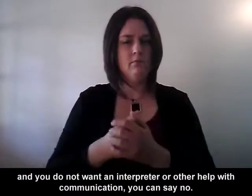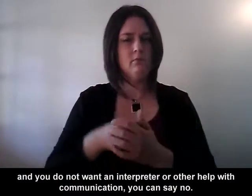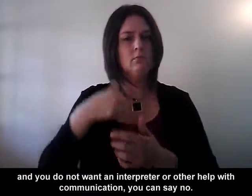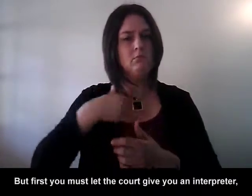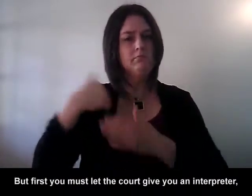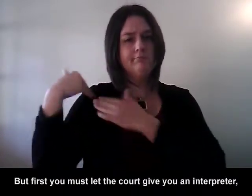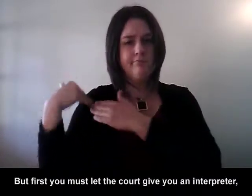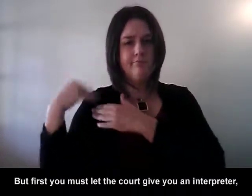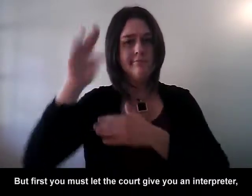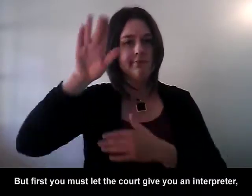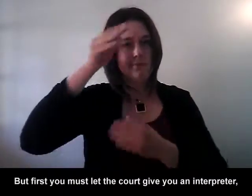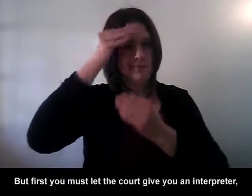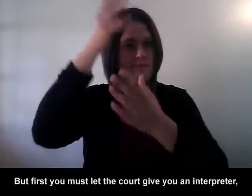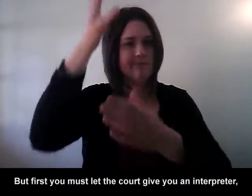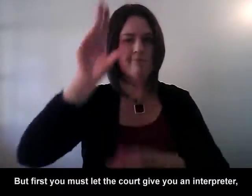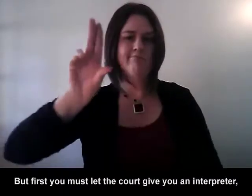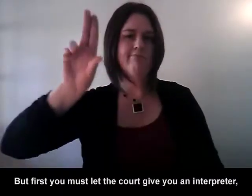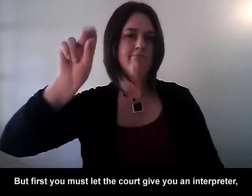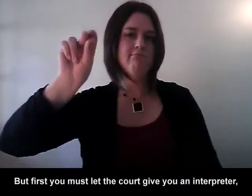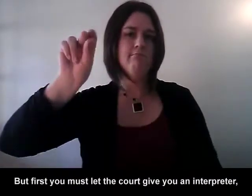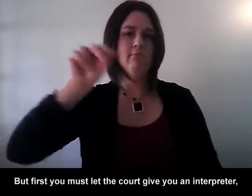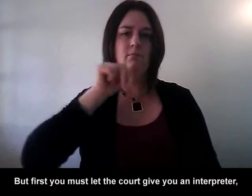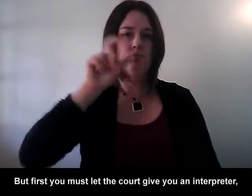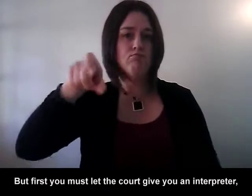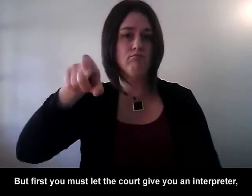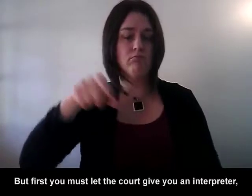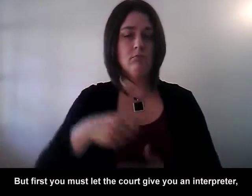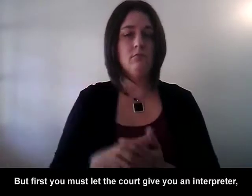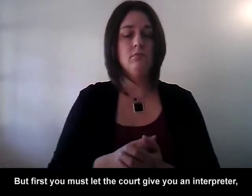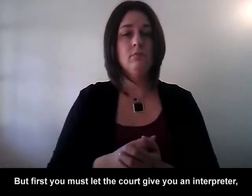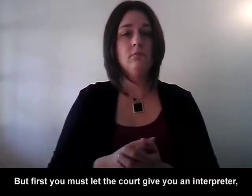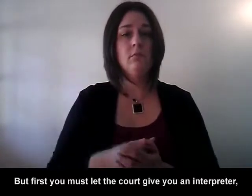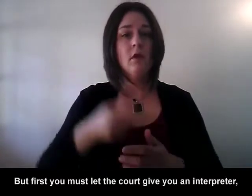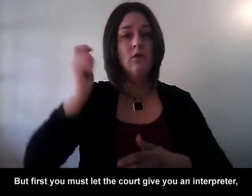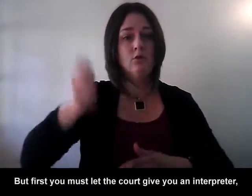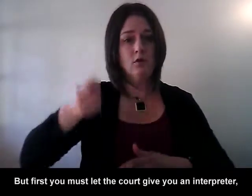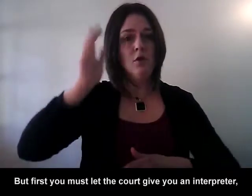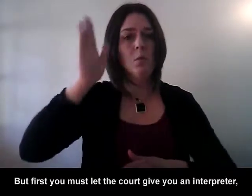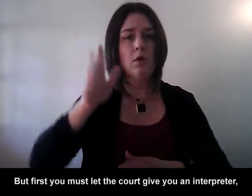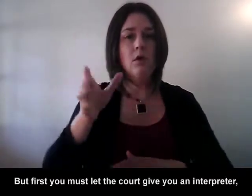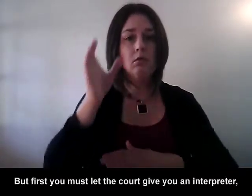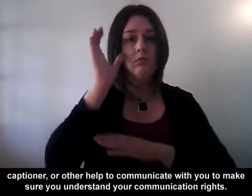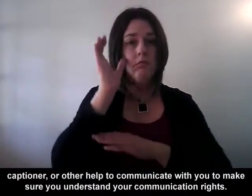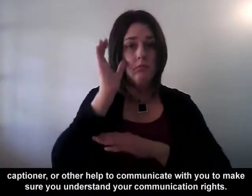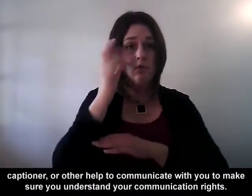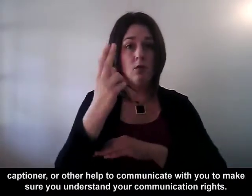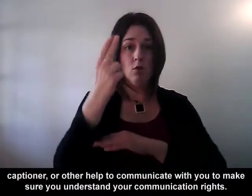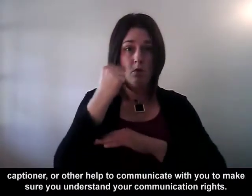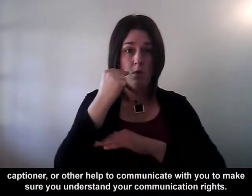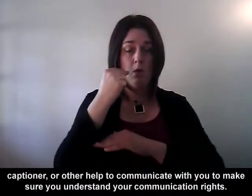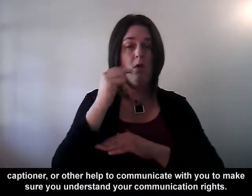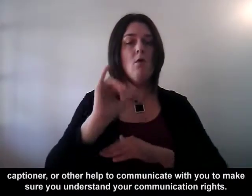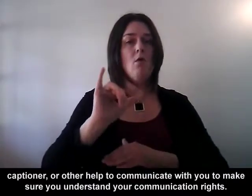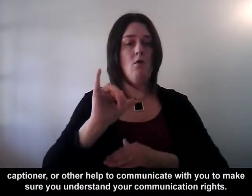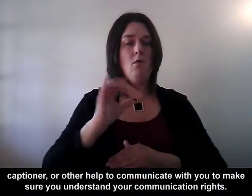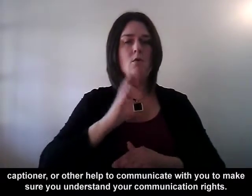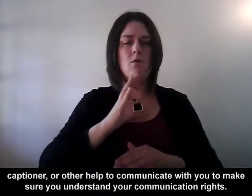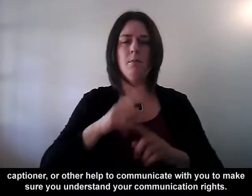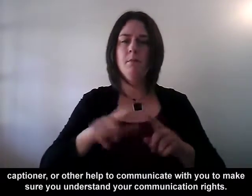But first, you must let the court give you an interpreter, captioner or other help to communicate with you